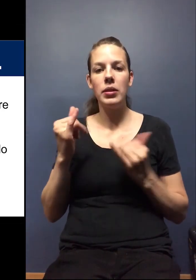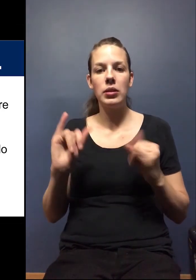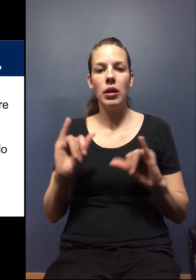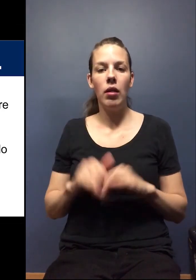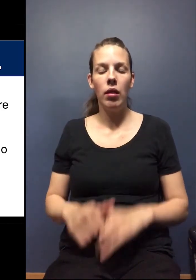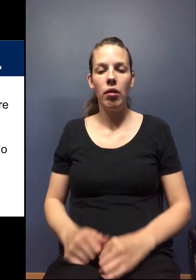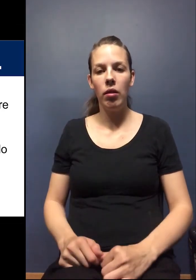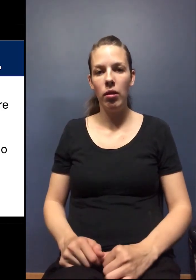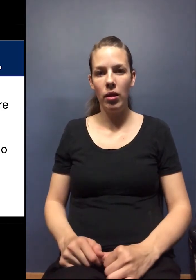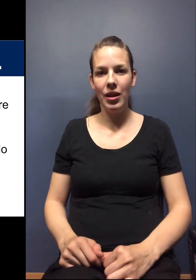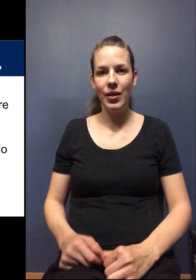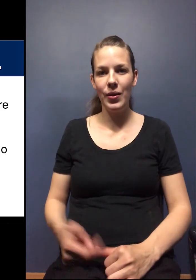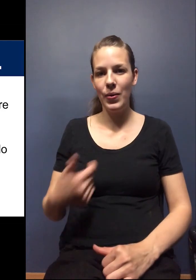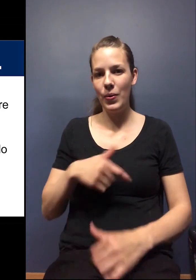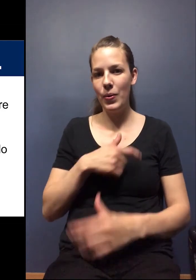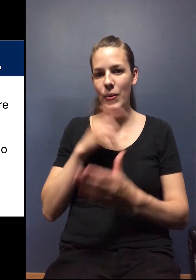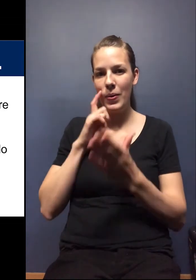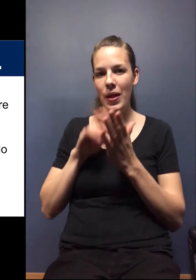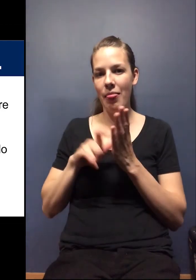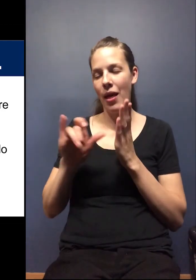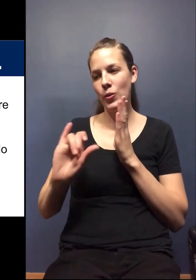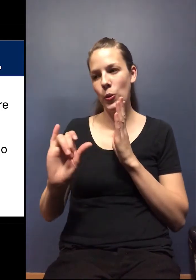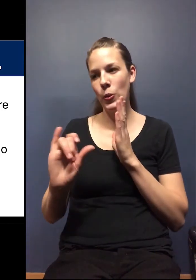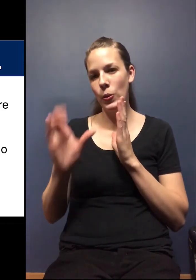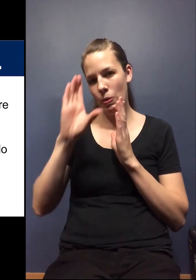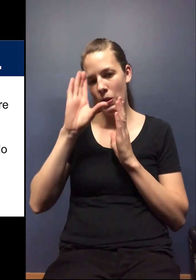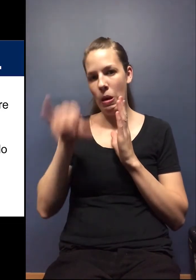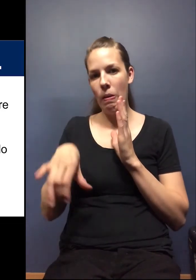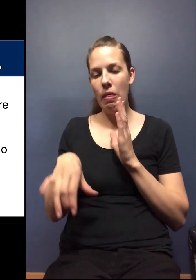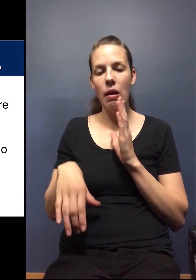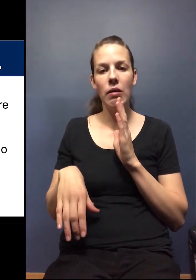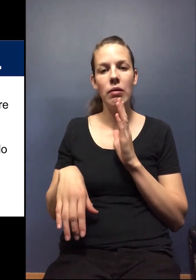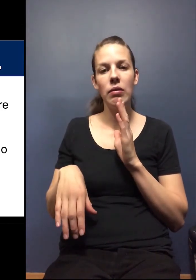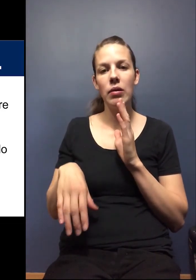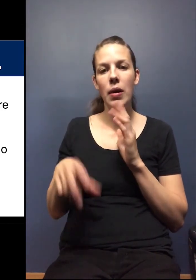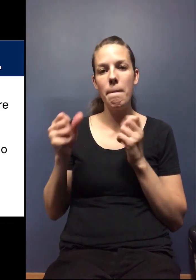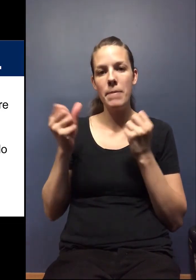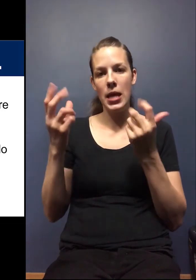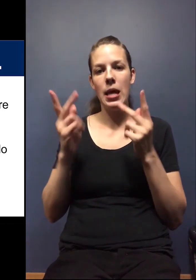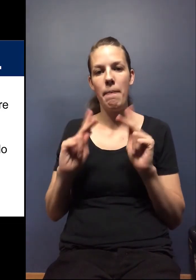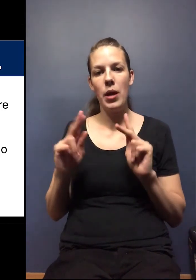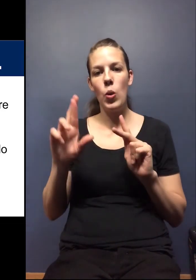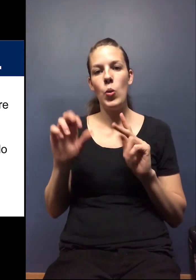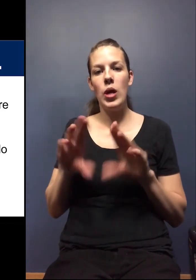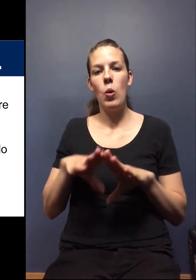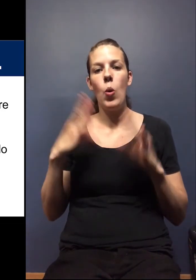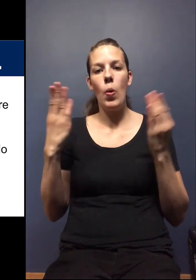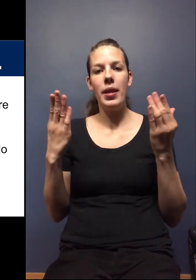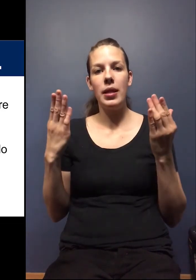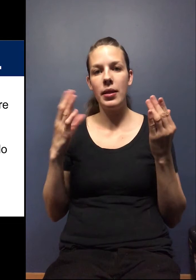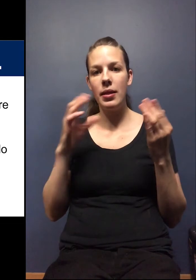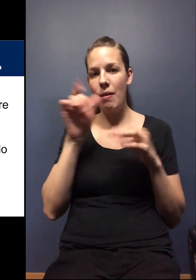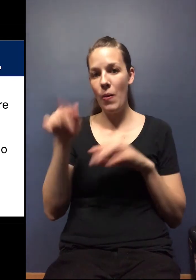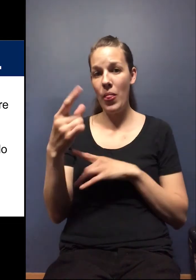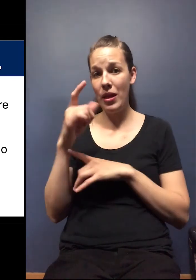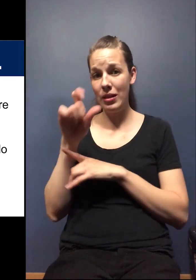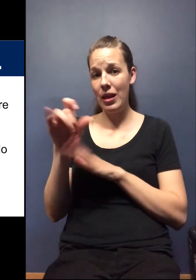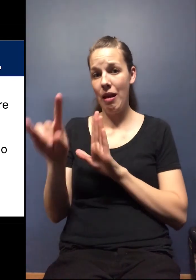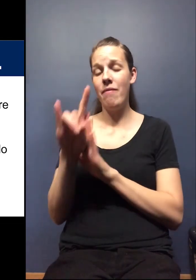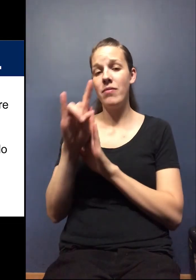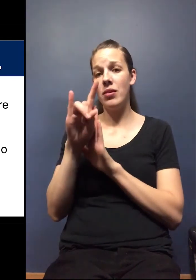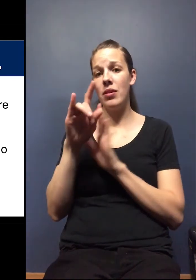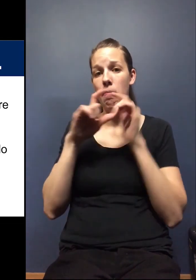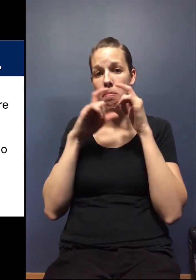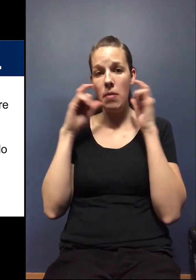we, we recognize that as well. Um, as many people are re or reopening, not only do they need to